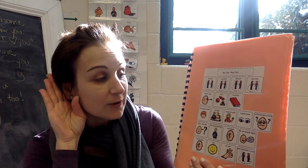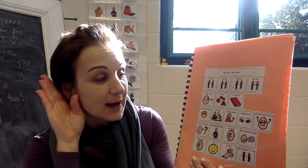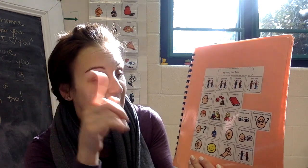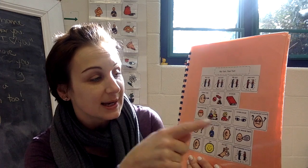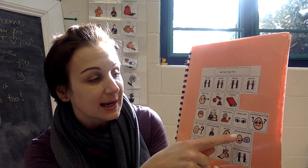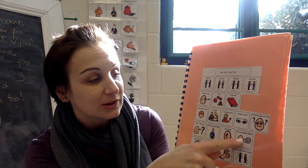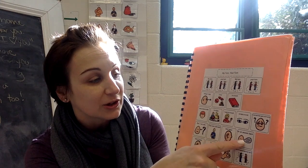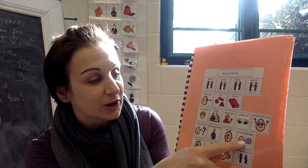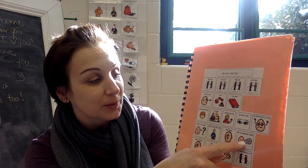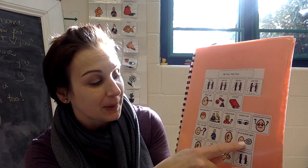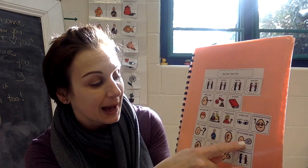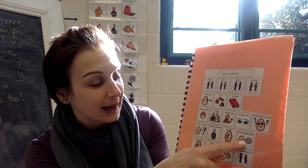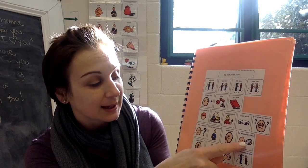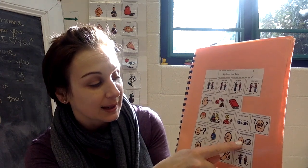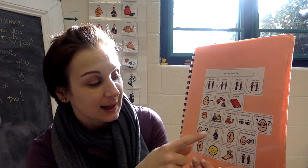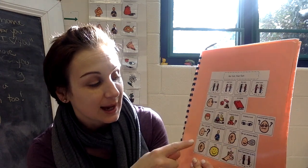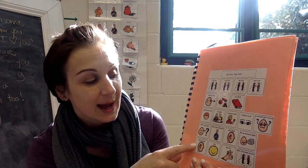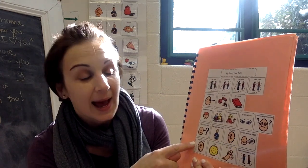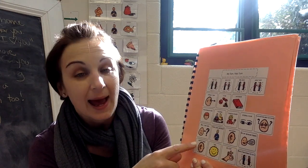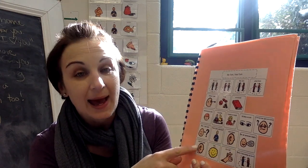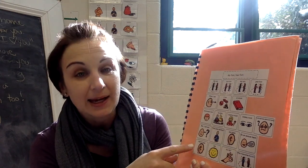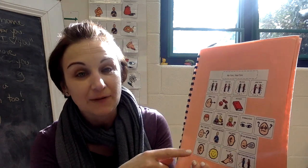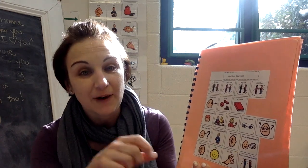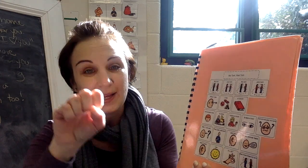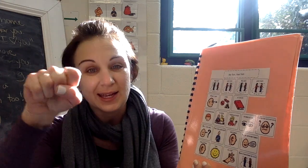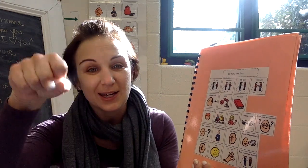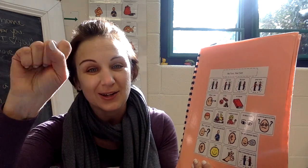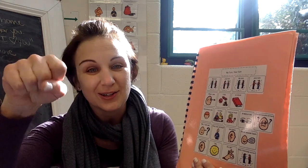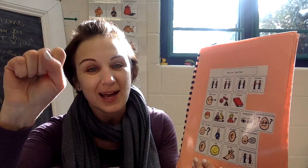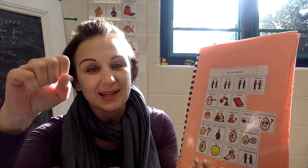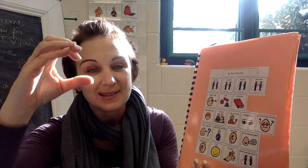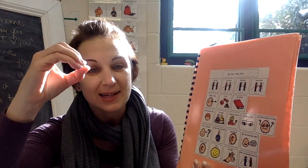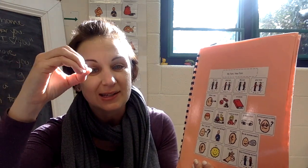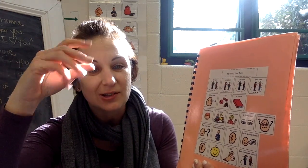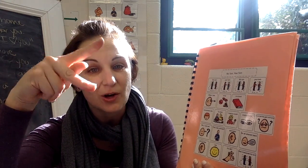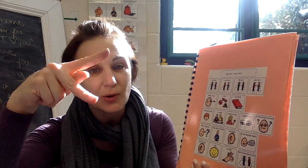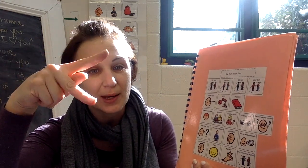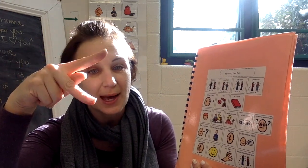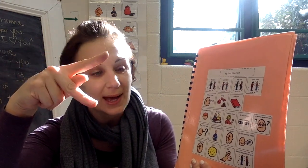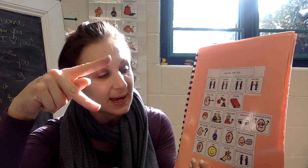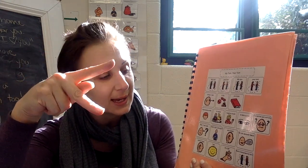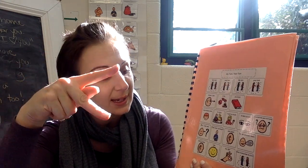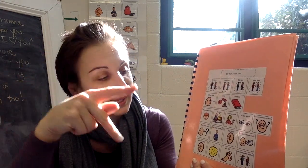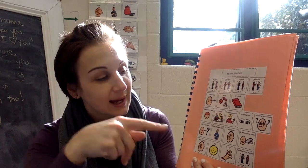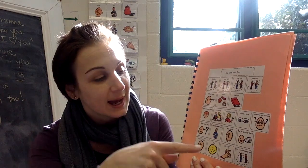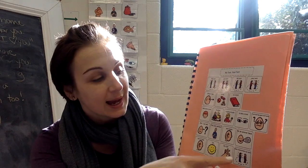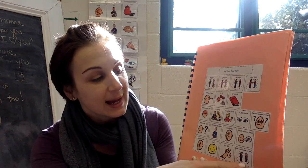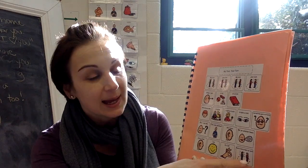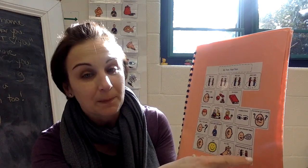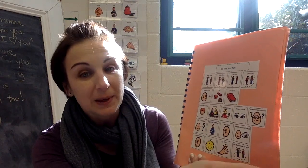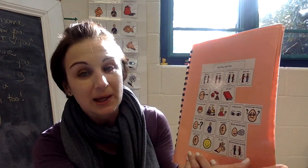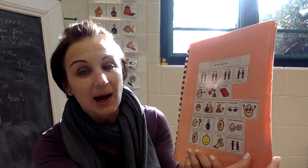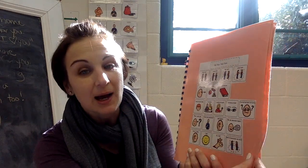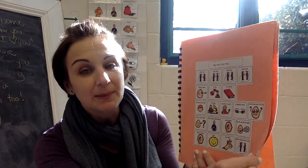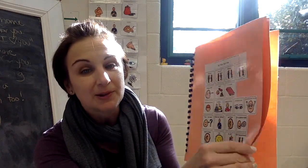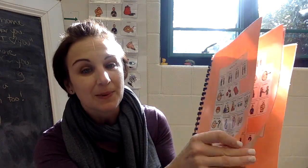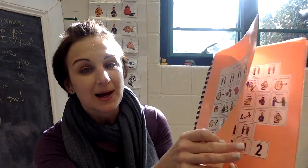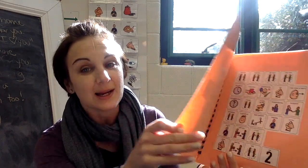an answer back. And if I hear, yes, it's okay. It becomes my